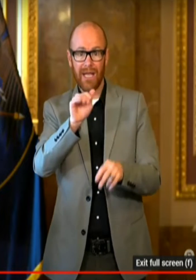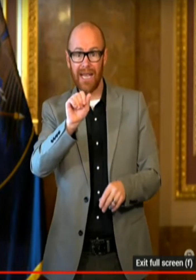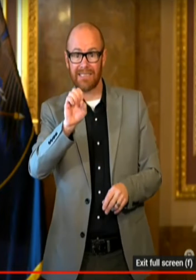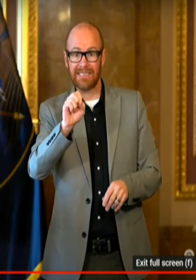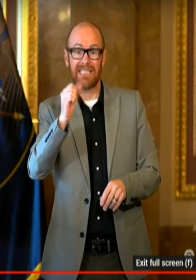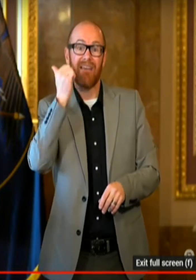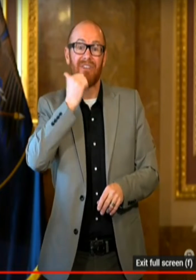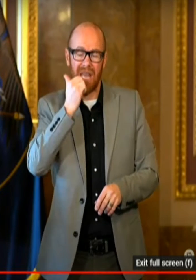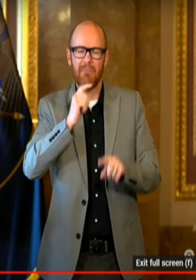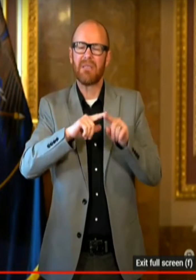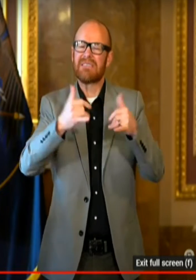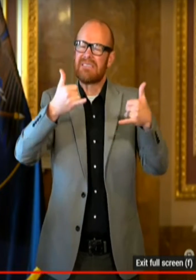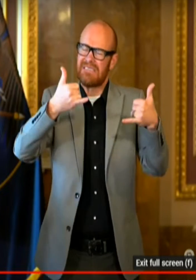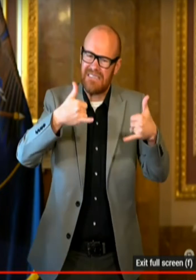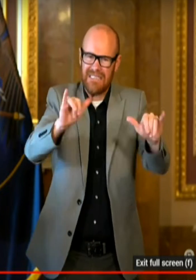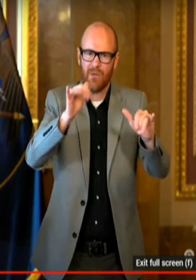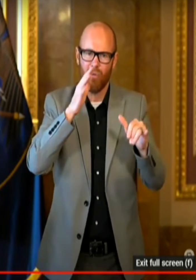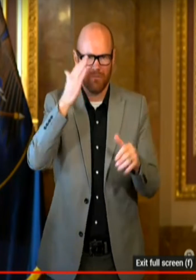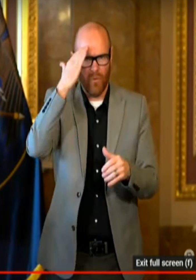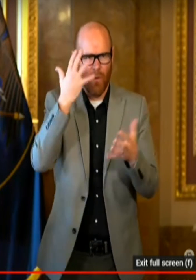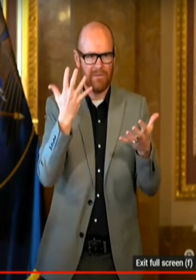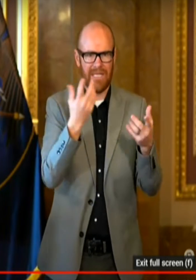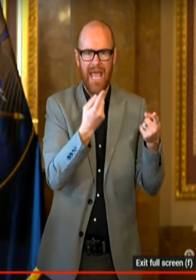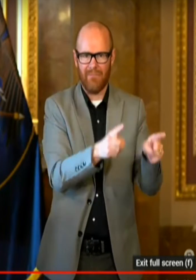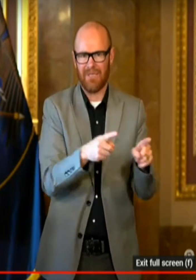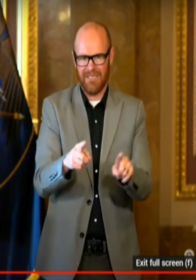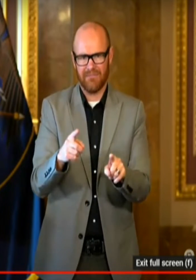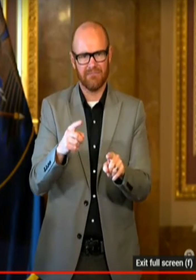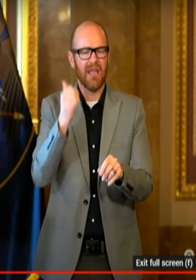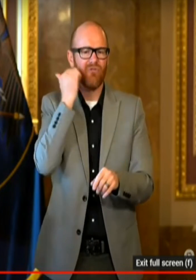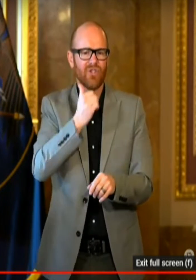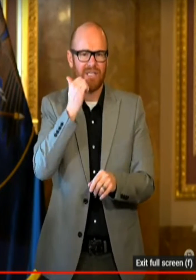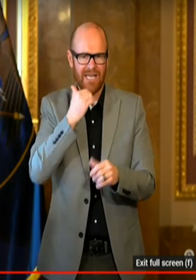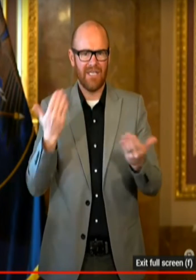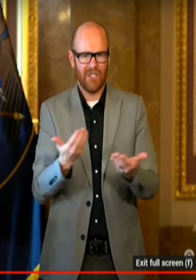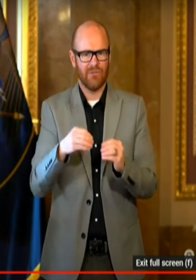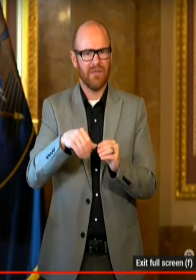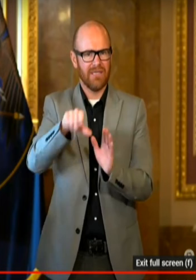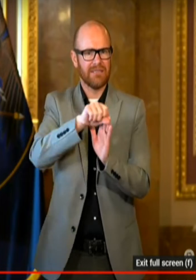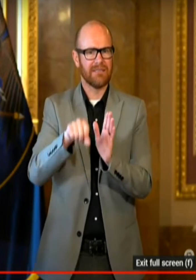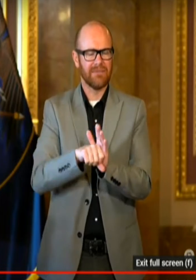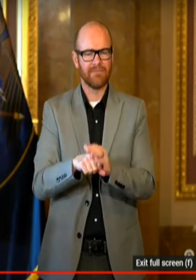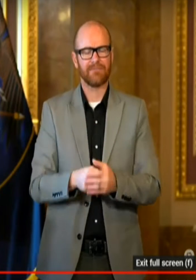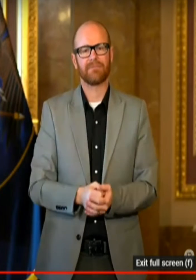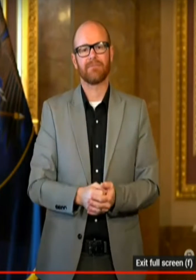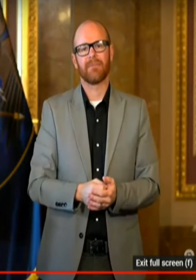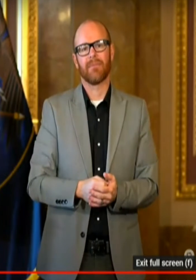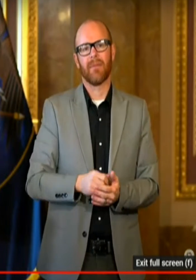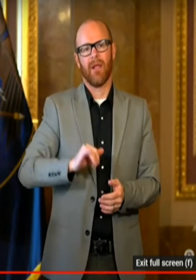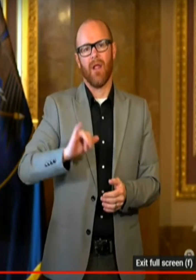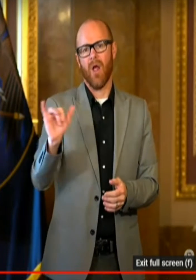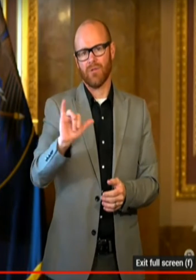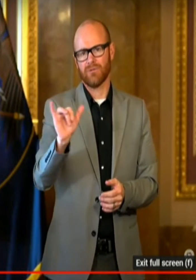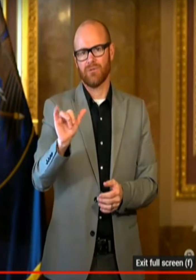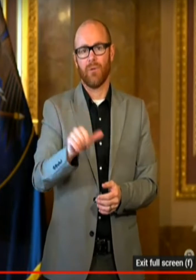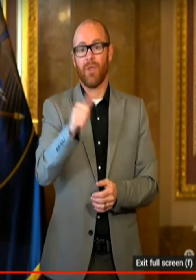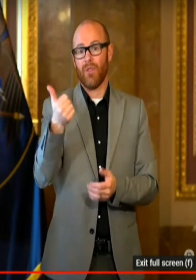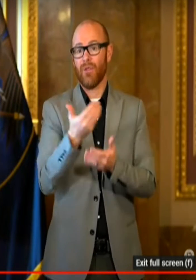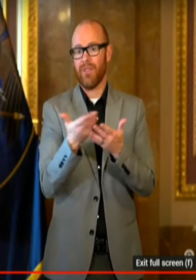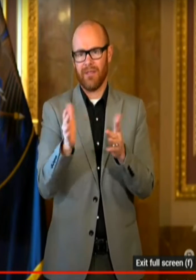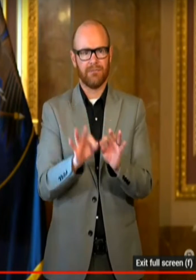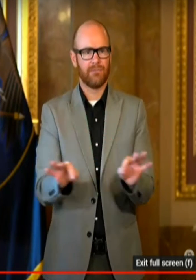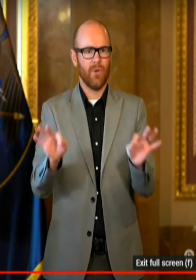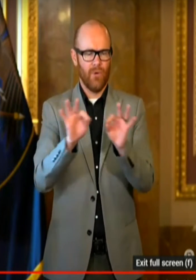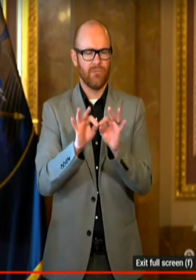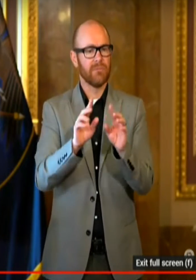what's happening in the state. So we can understand where we are and what we need to adjust. And also the other thing that's really important is we at the